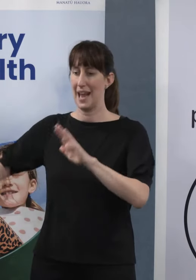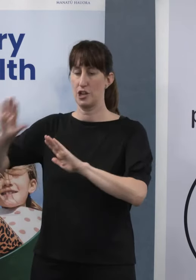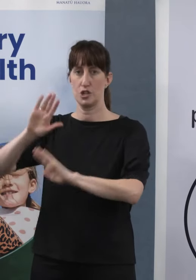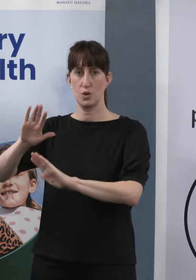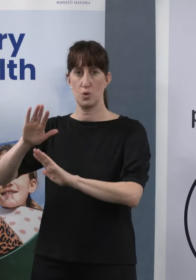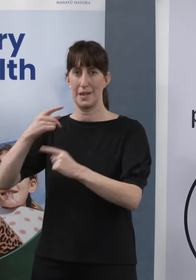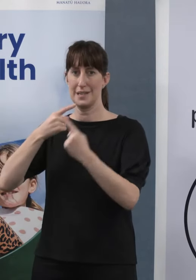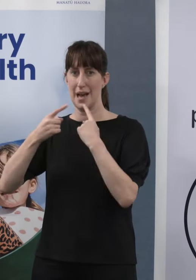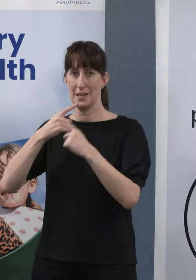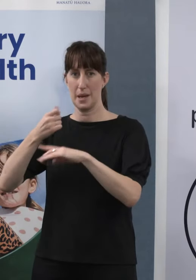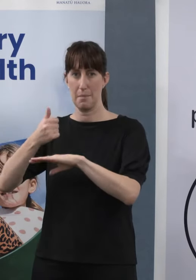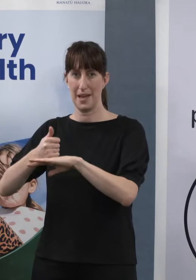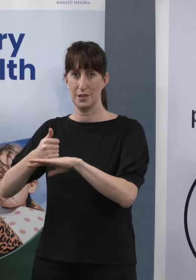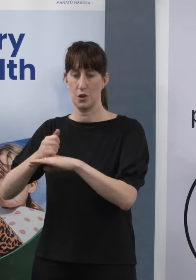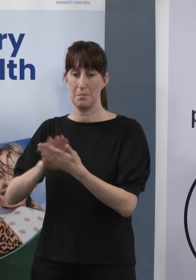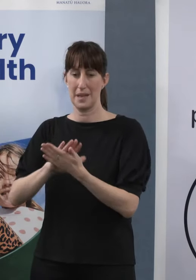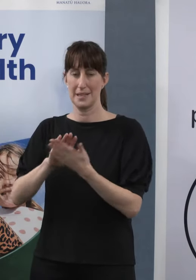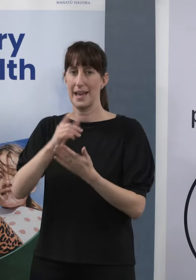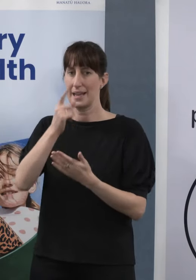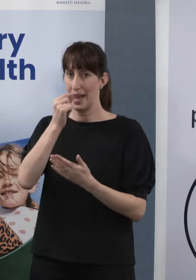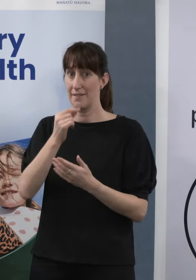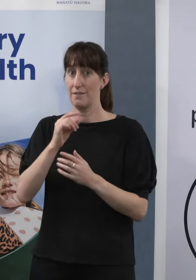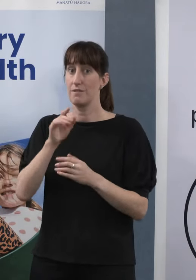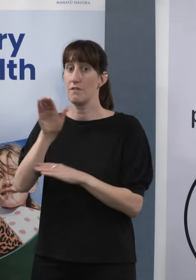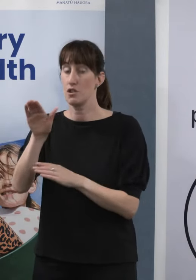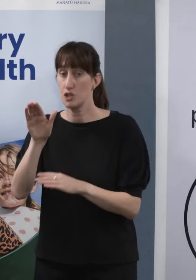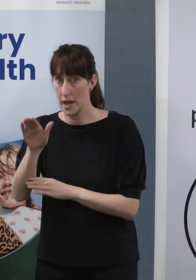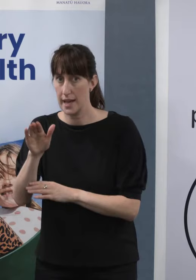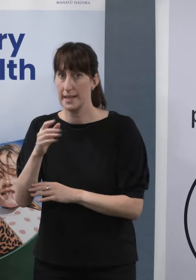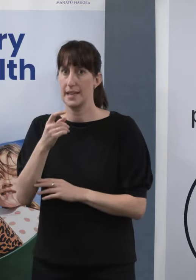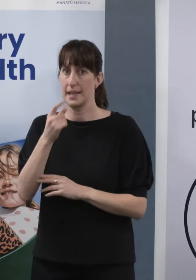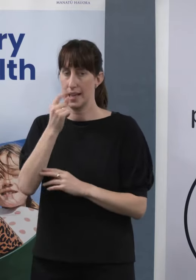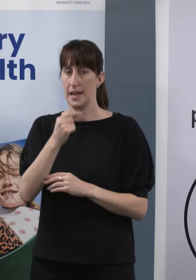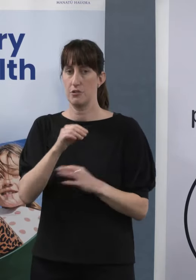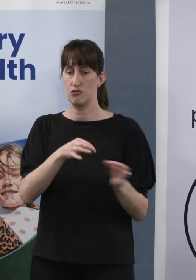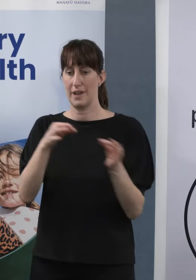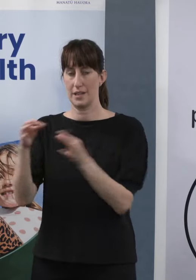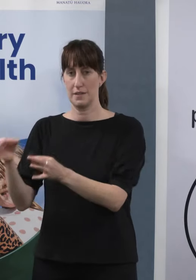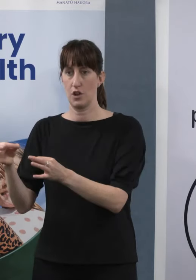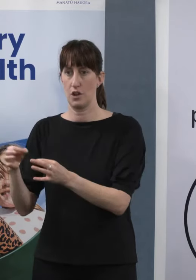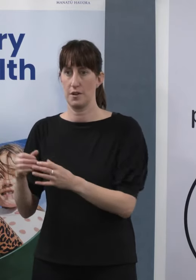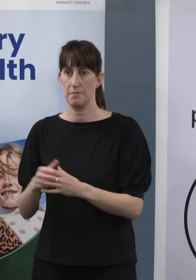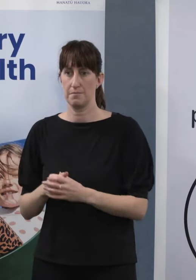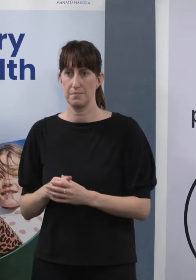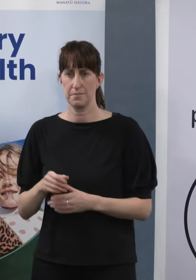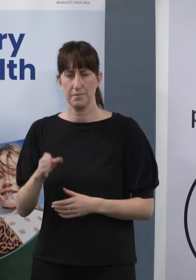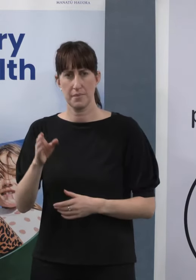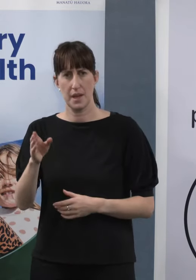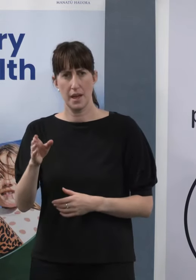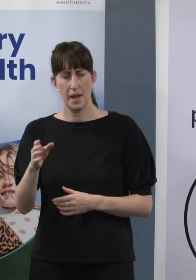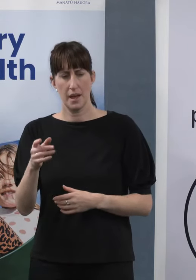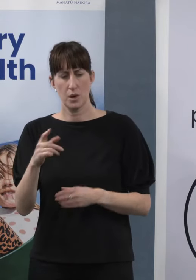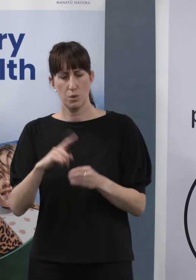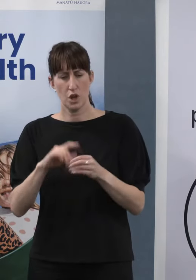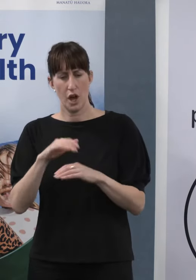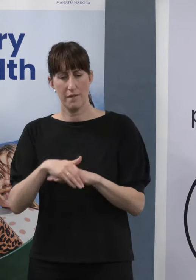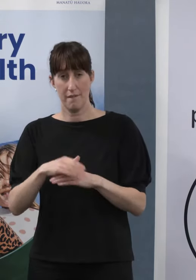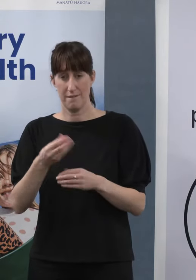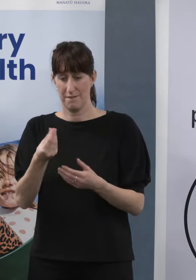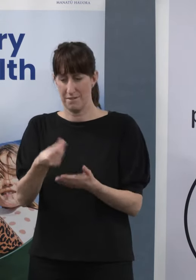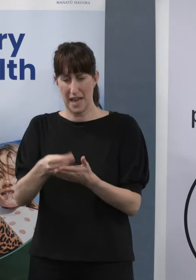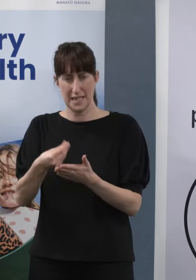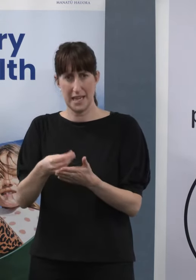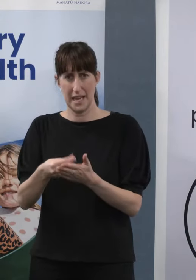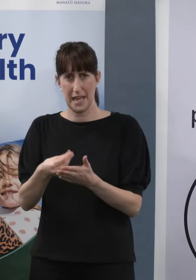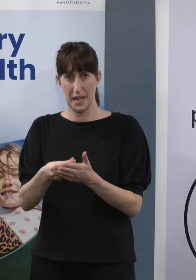the future. You've said that one of the responses is that there needs to be a new funding model, or that you're looking at a new funding model. How would that work?